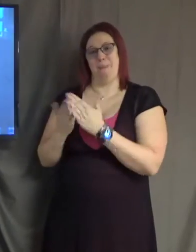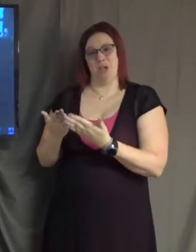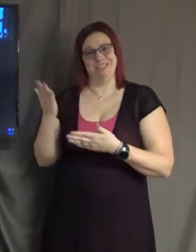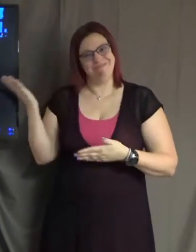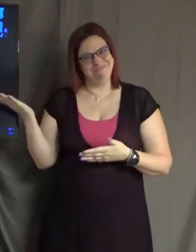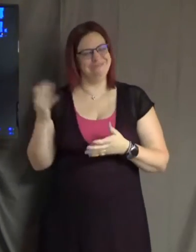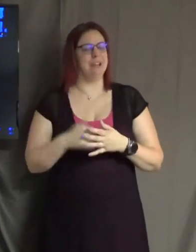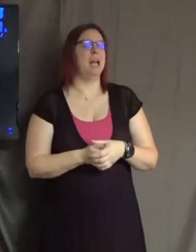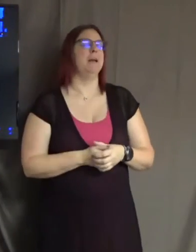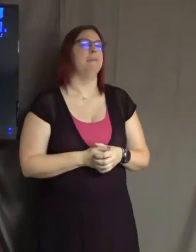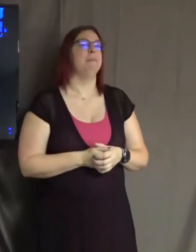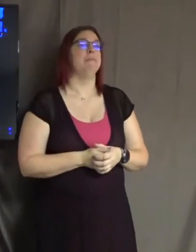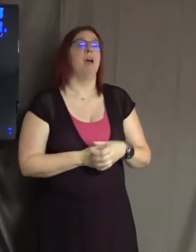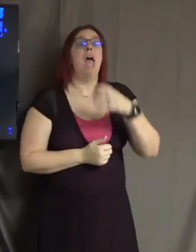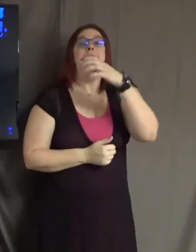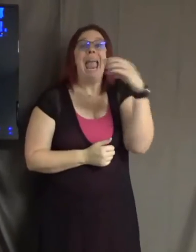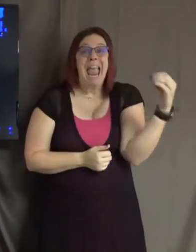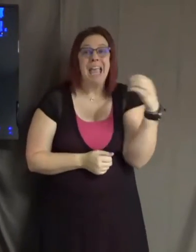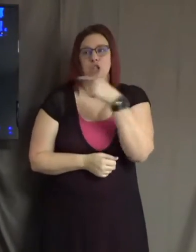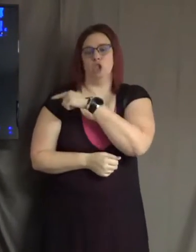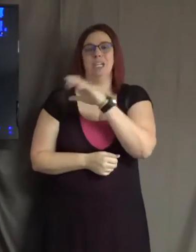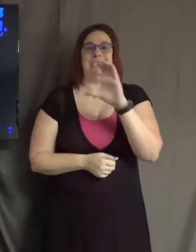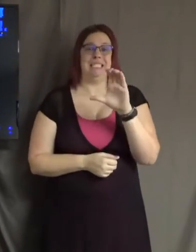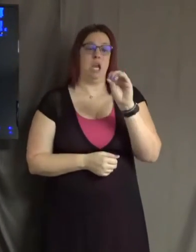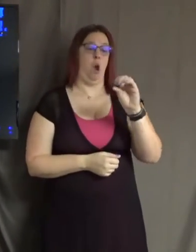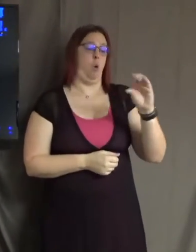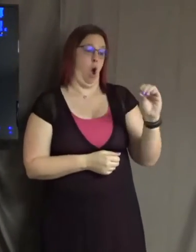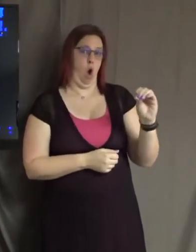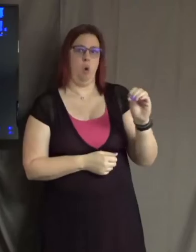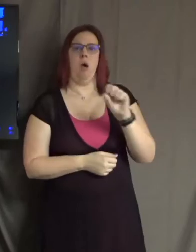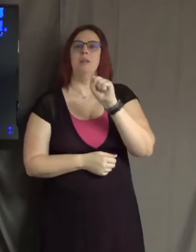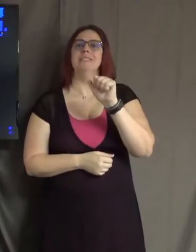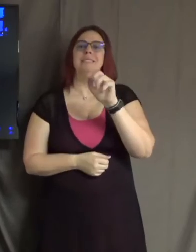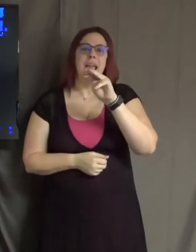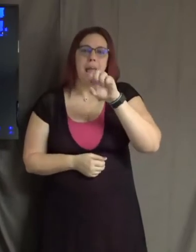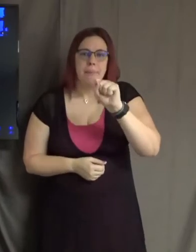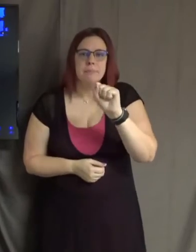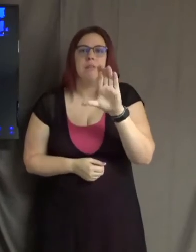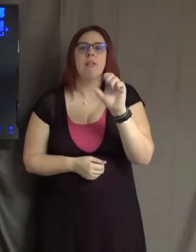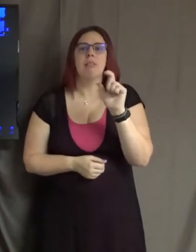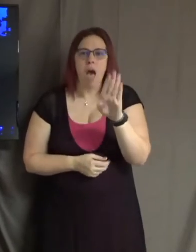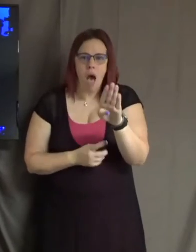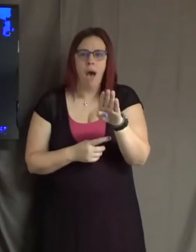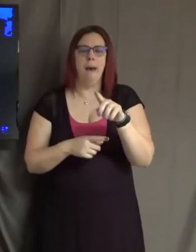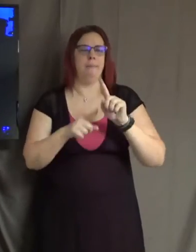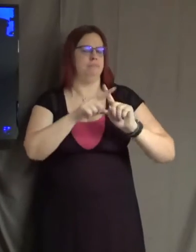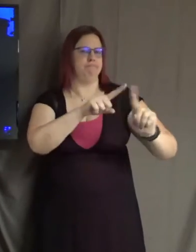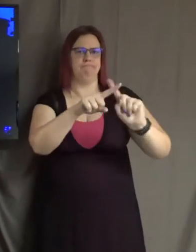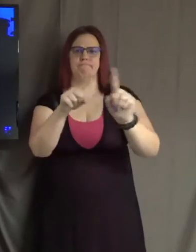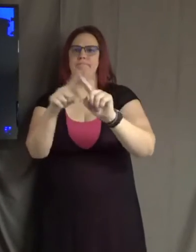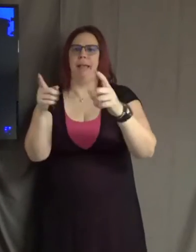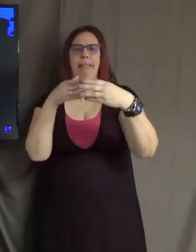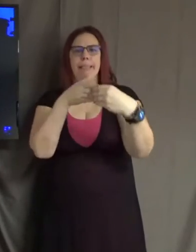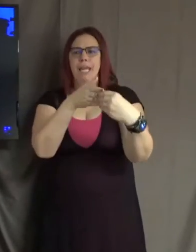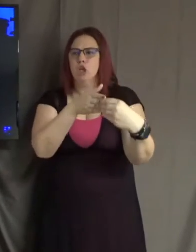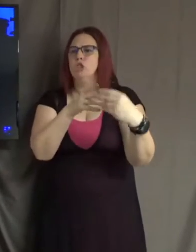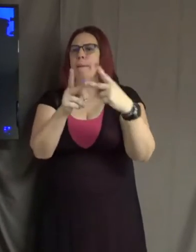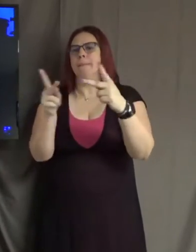And she was the CEO of Sam's Club and she also held various leadership positions at Walmart and in Kimberly